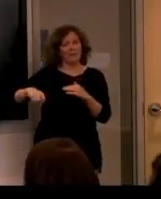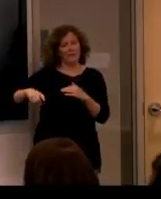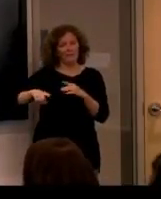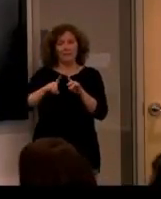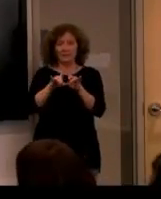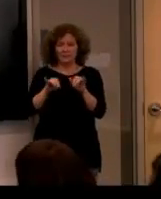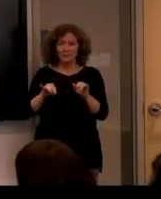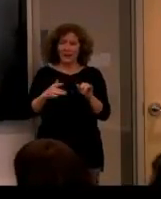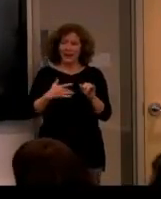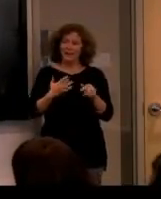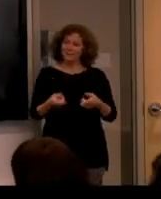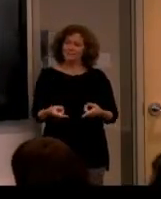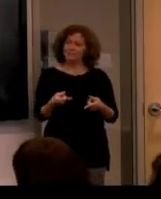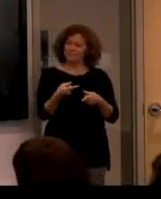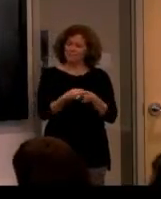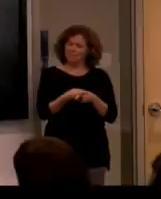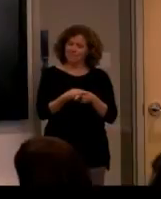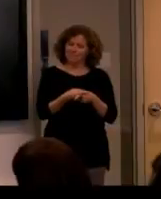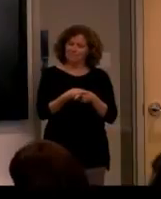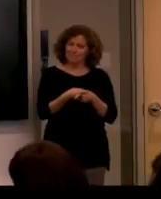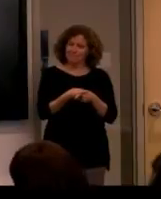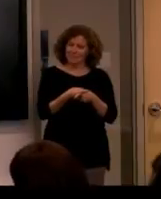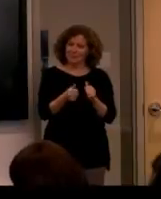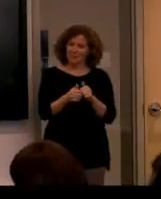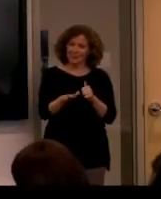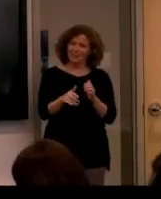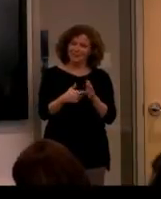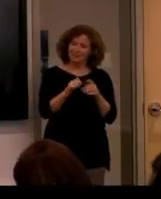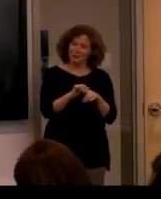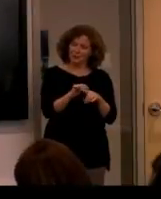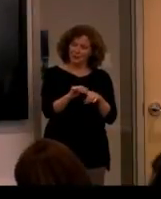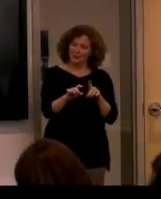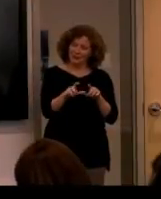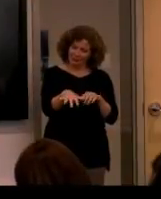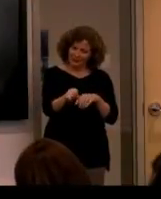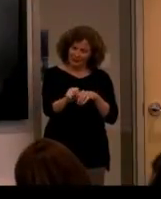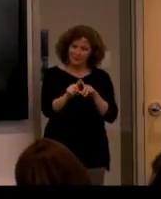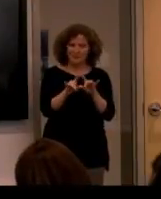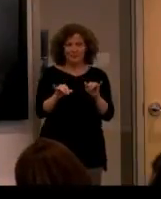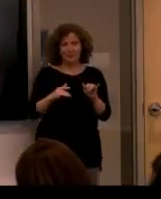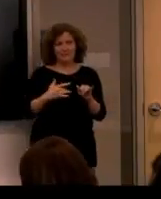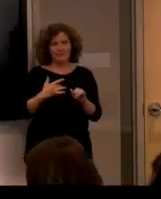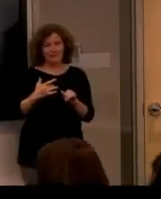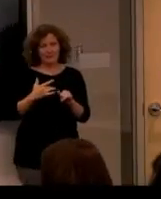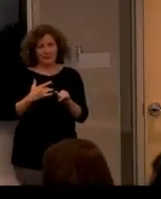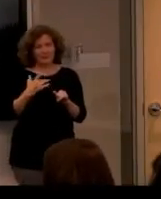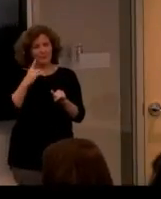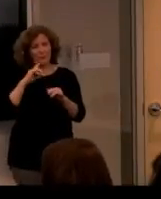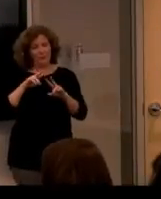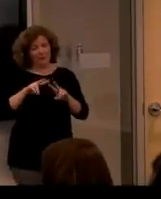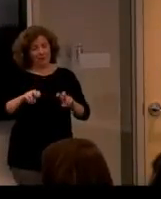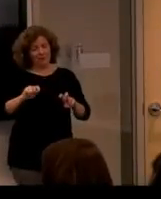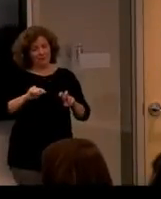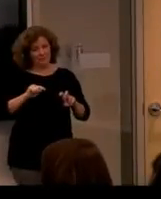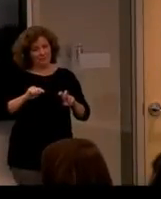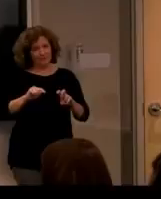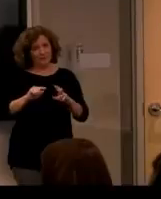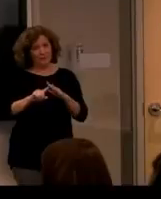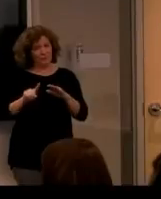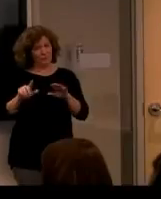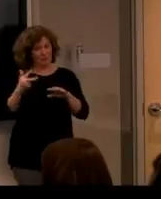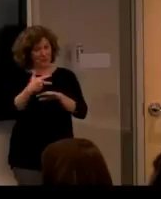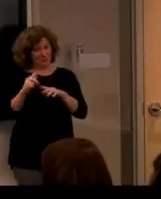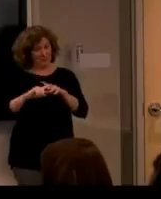yeah, I do feel conflicted by it, but I also feel certainly for the analysis and the retreat